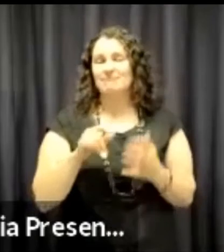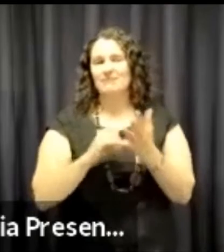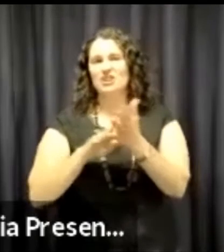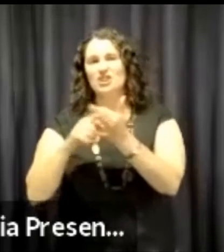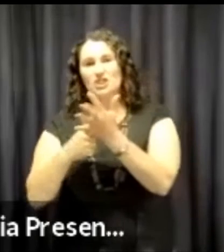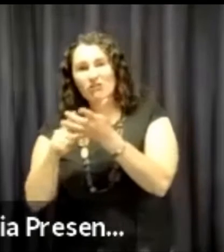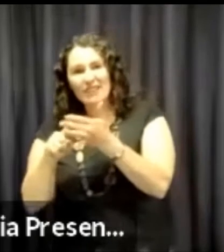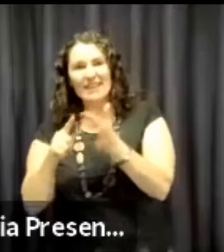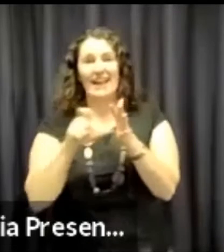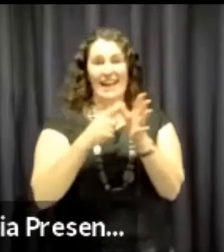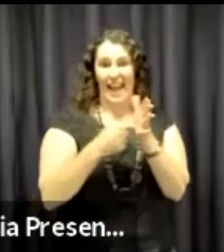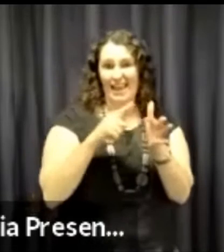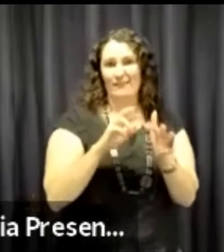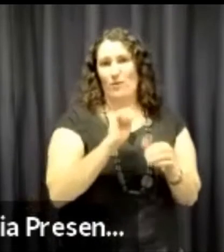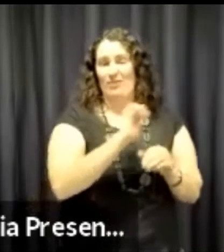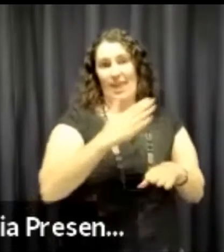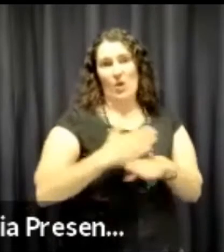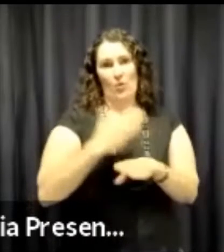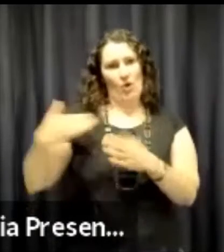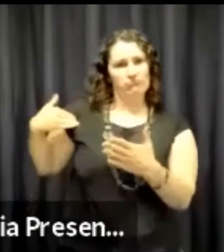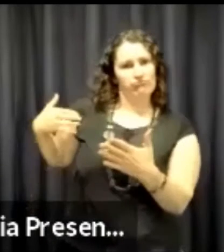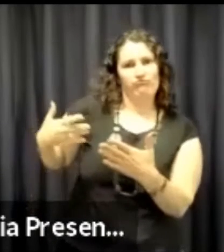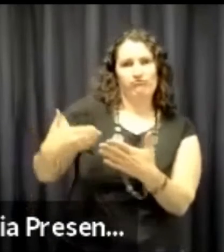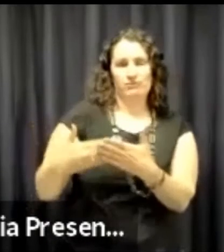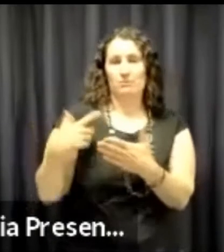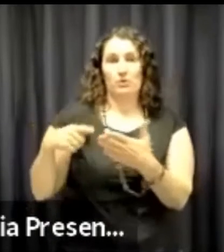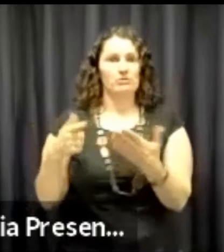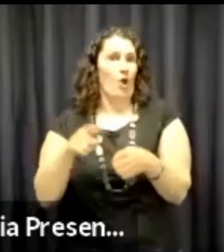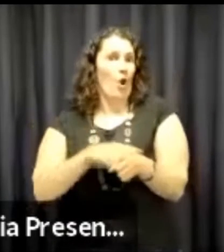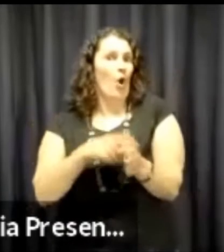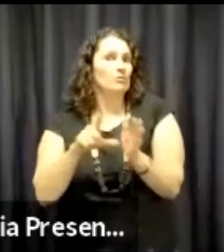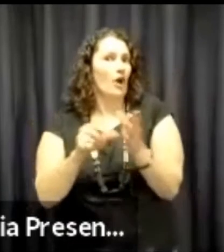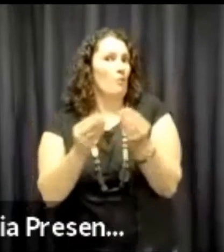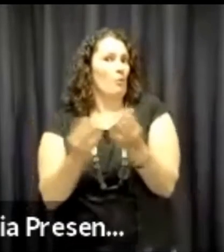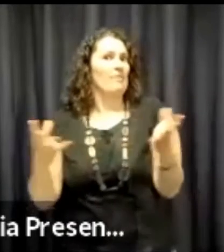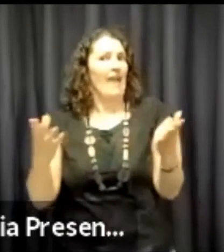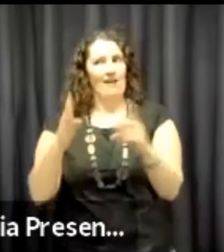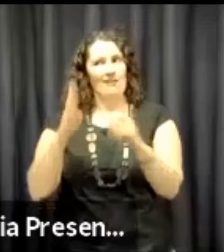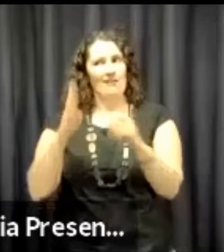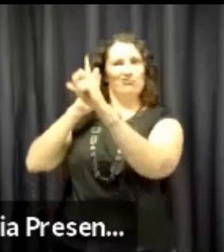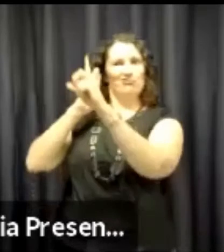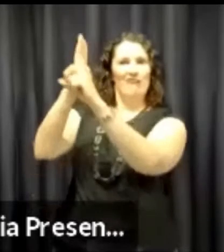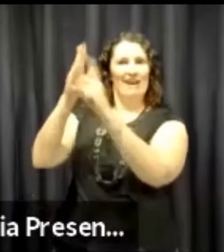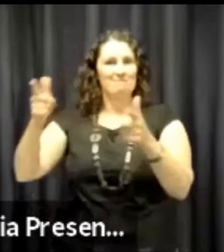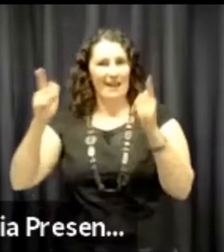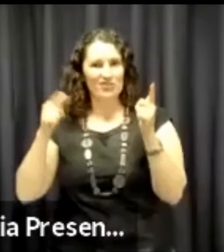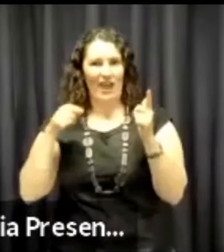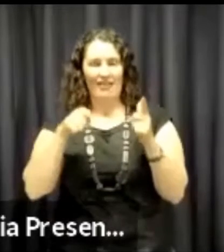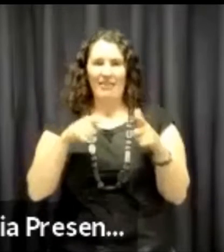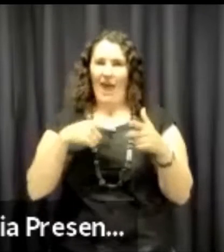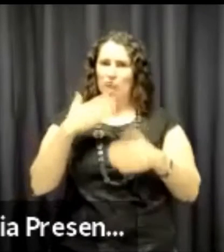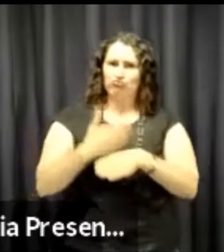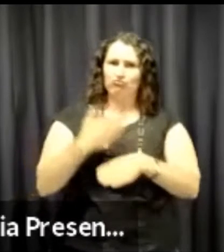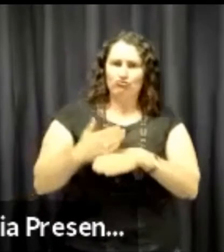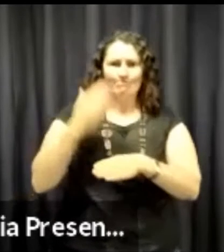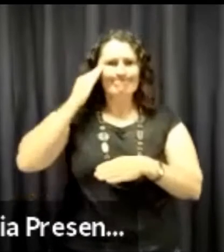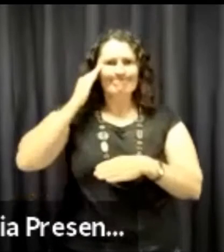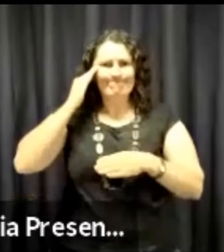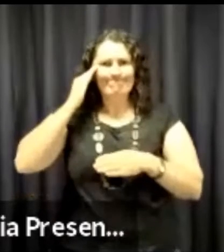Kate for their work because it's been a long time without a direct manager in place